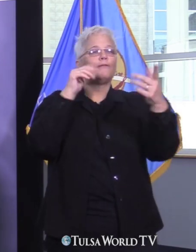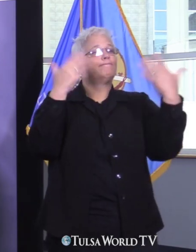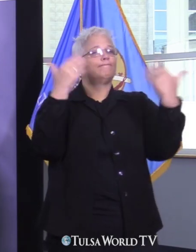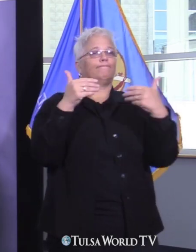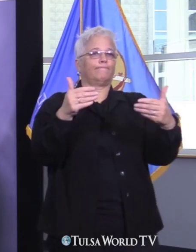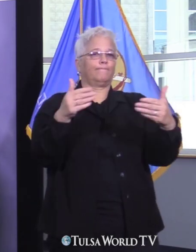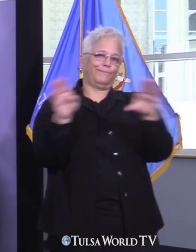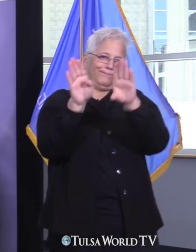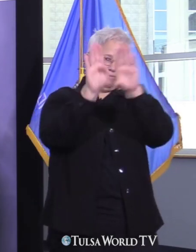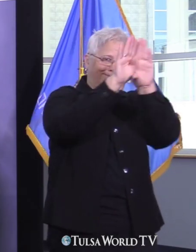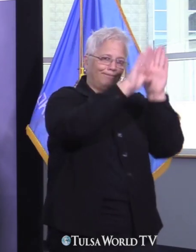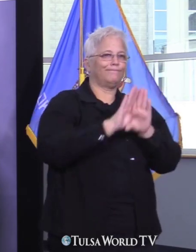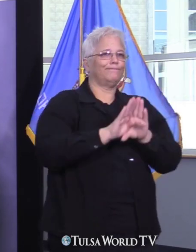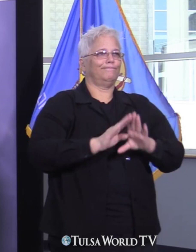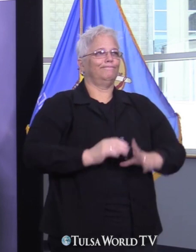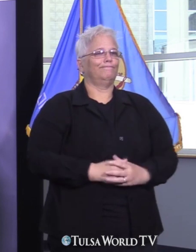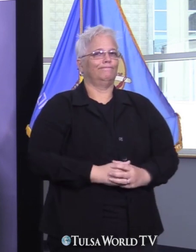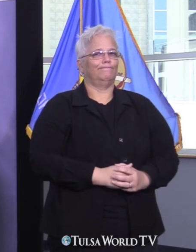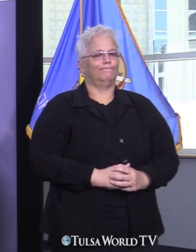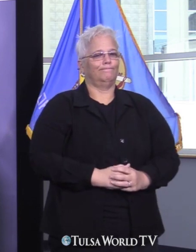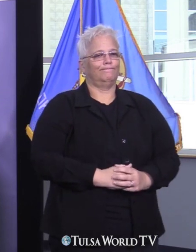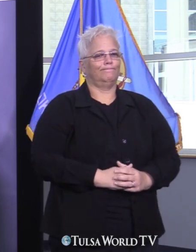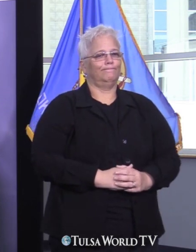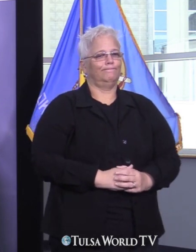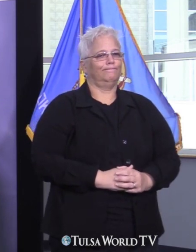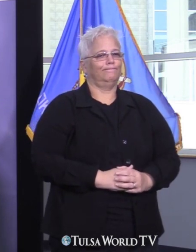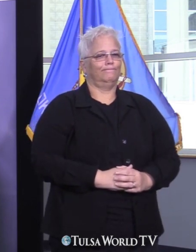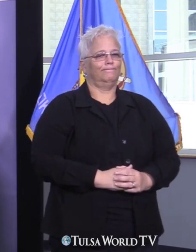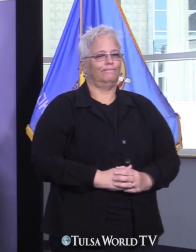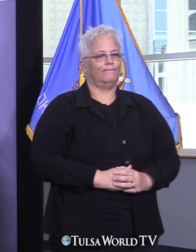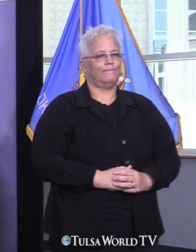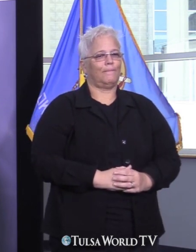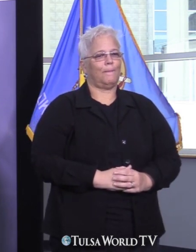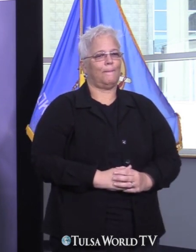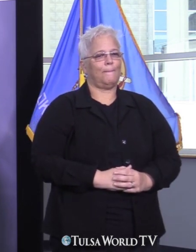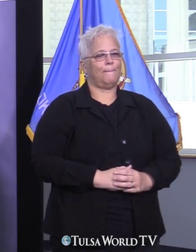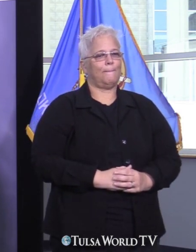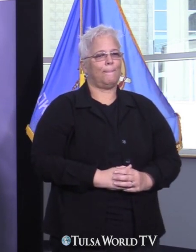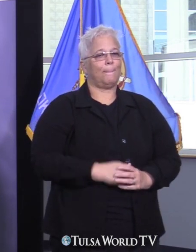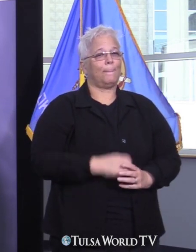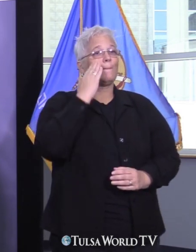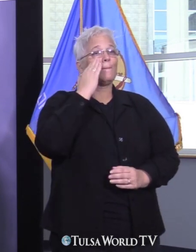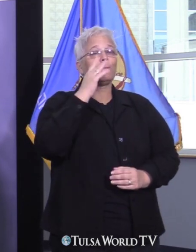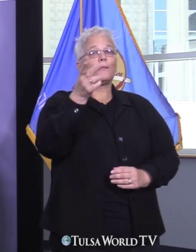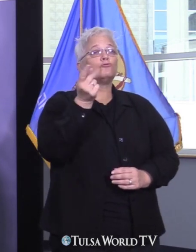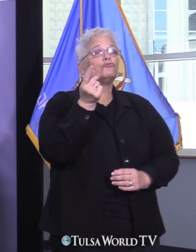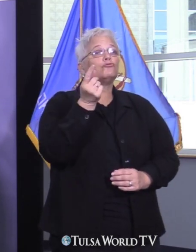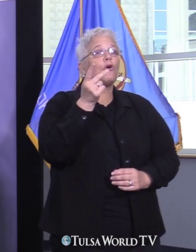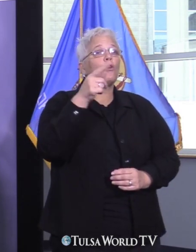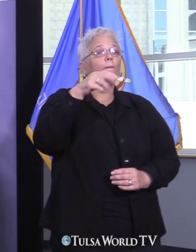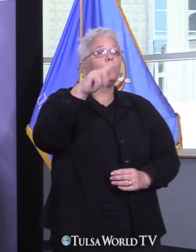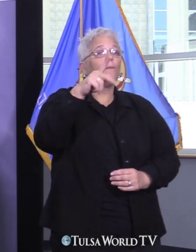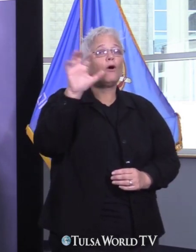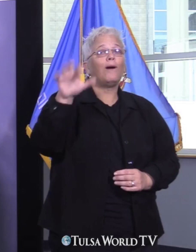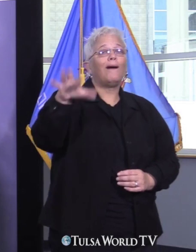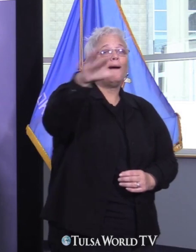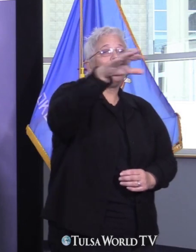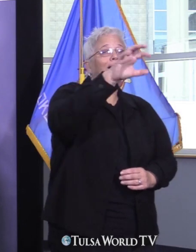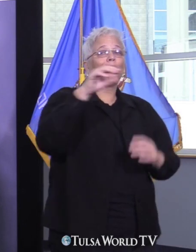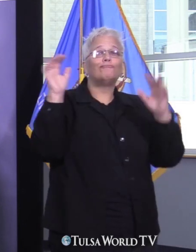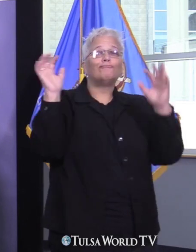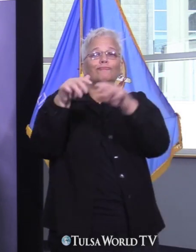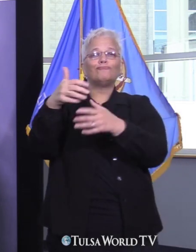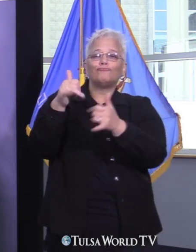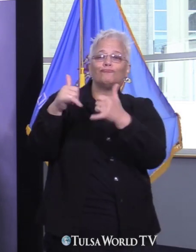at this time but we have to be smart about it. And getting together and playing on playground equipment when we cannot sanitize it